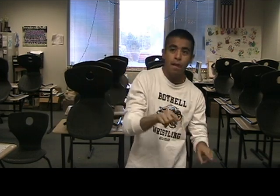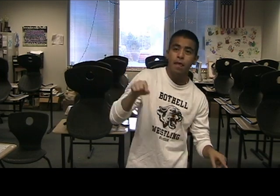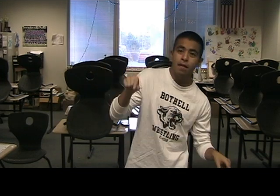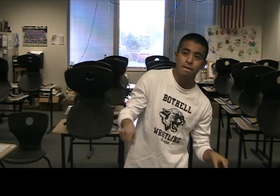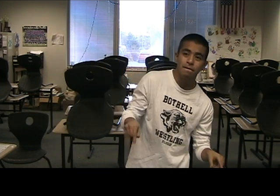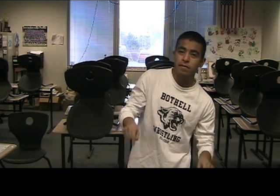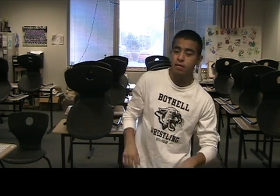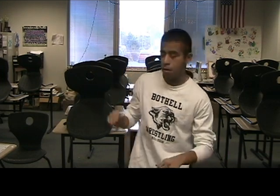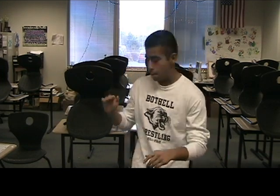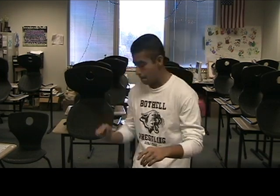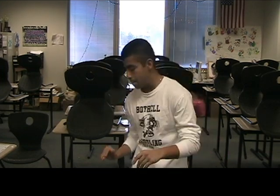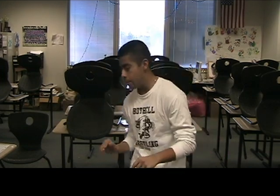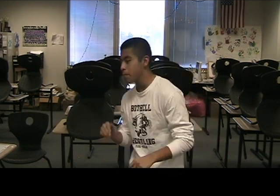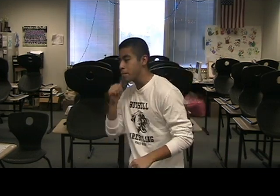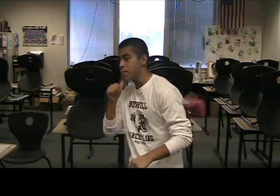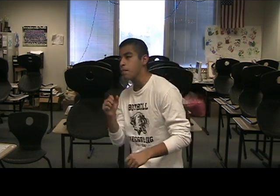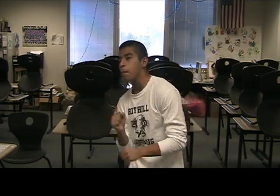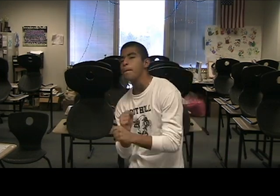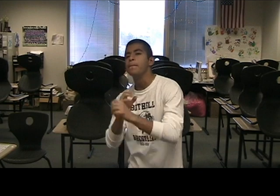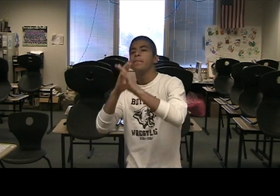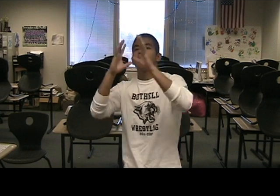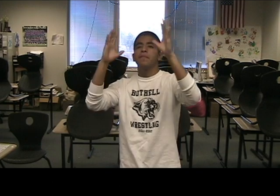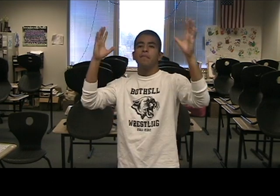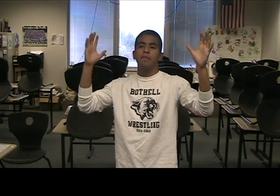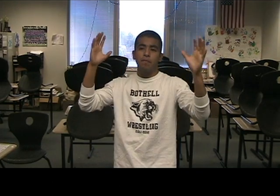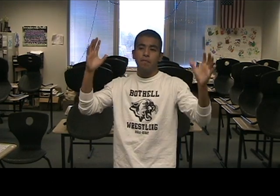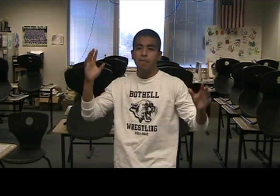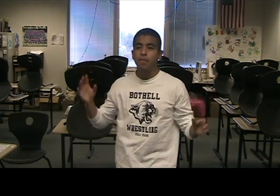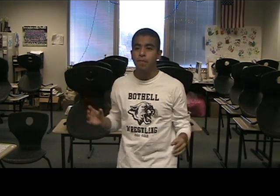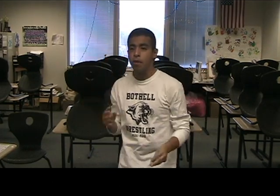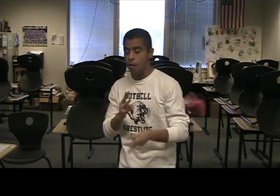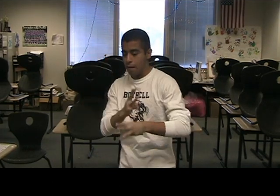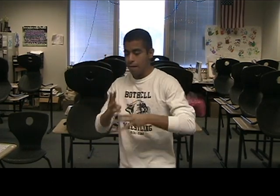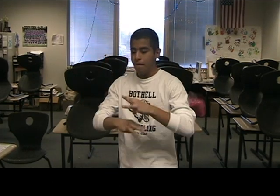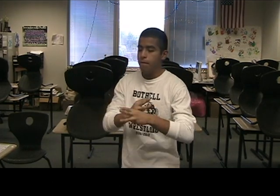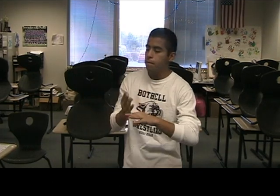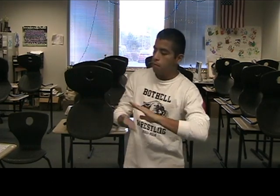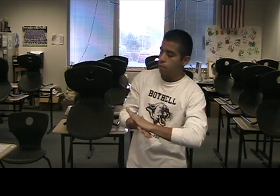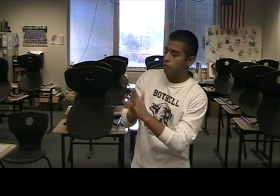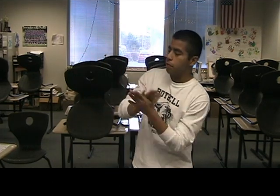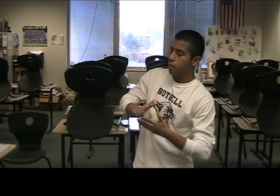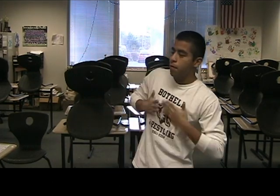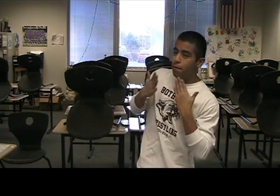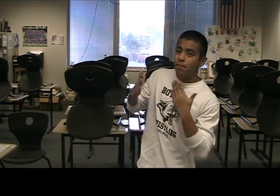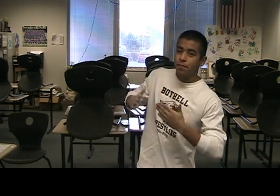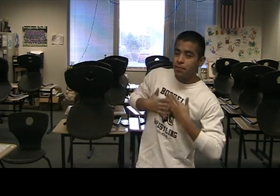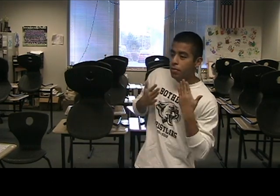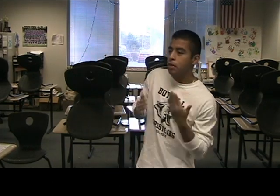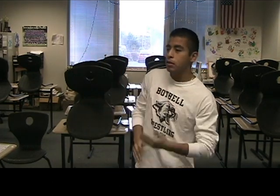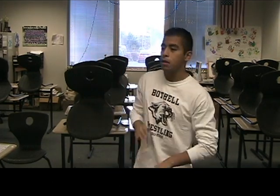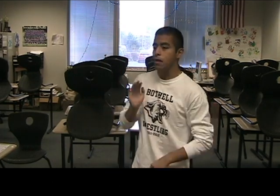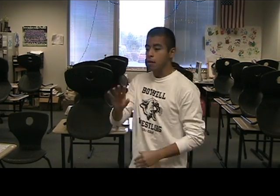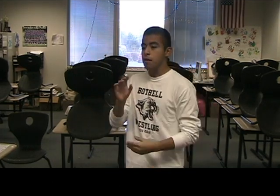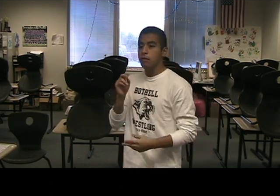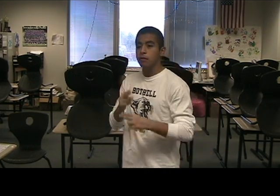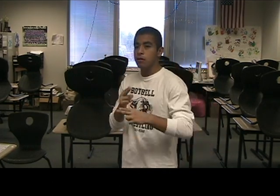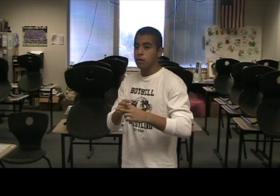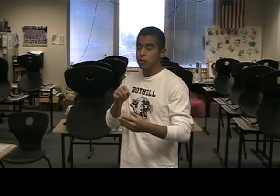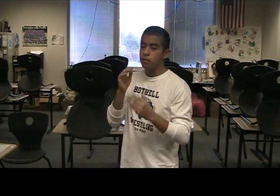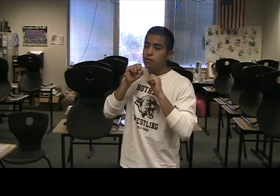town like this, a little girl made a great big wish. To fill the world full of happiness, and be on